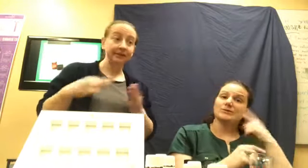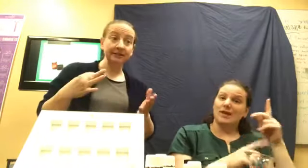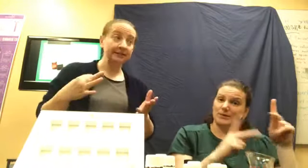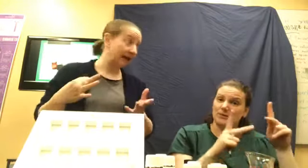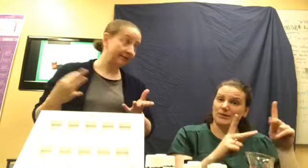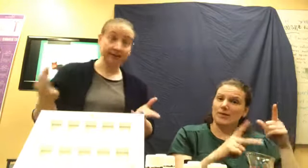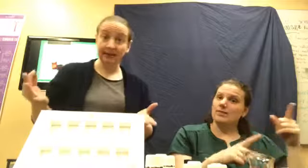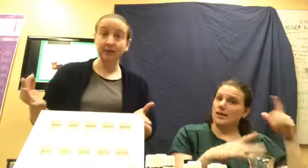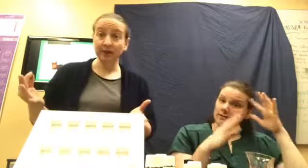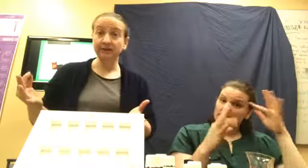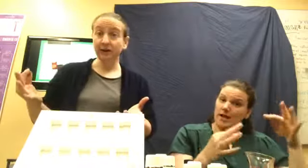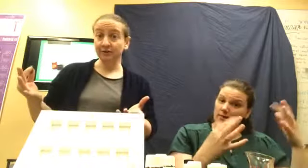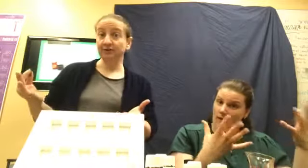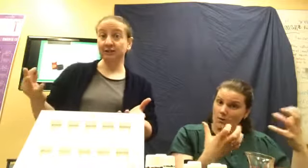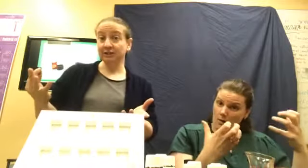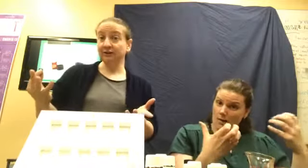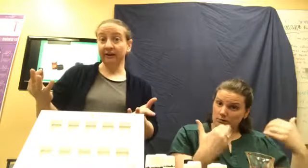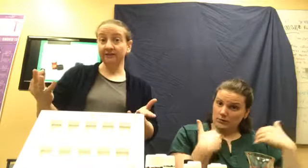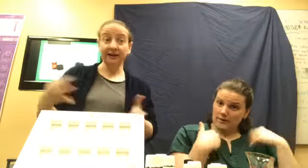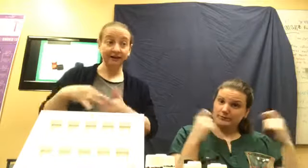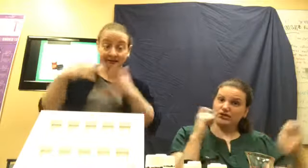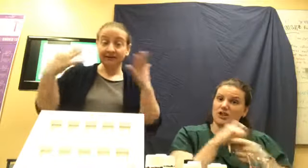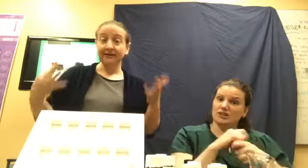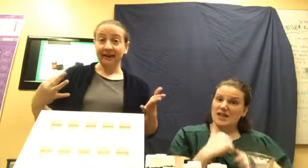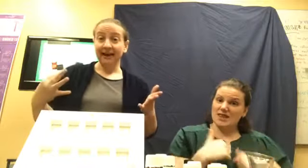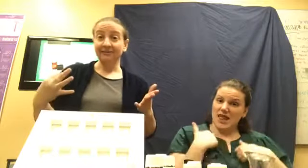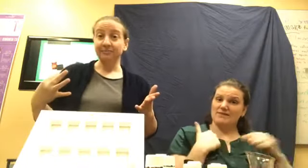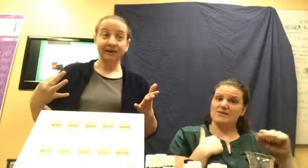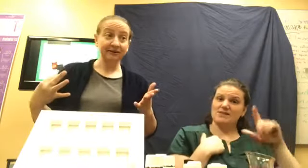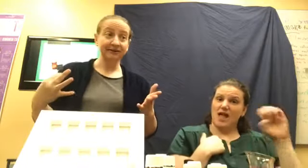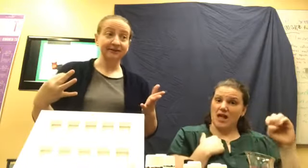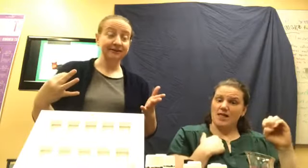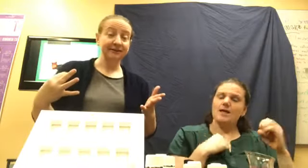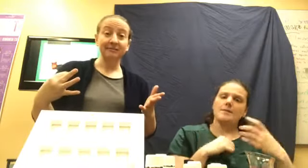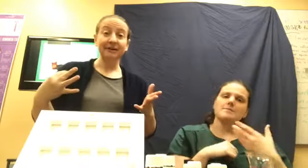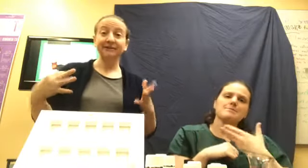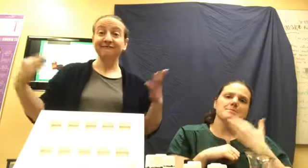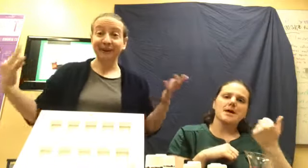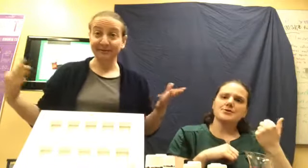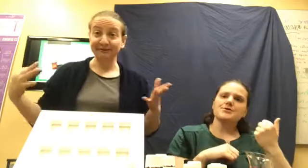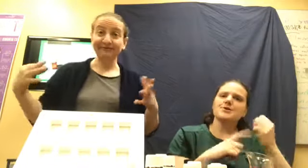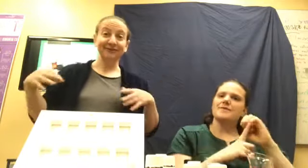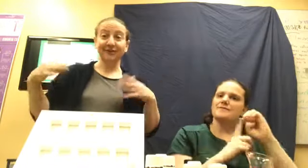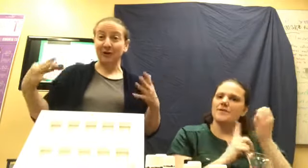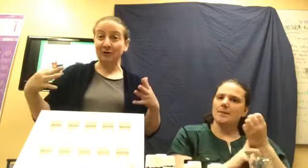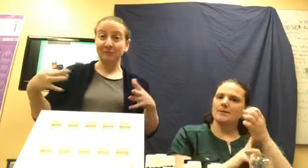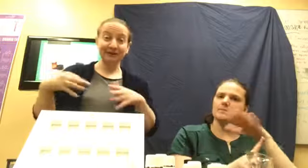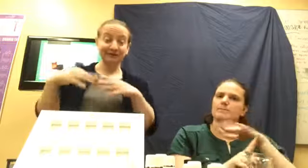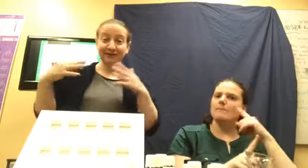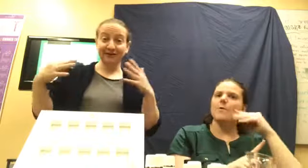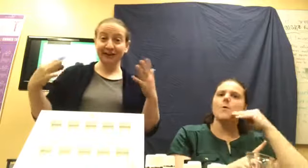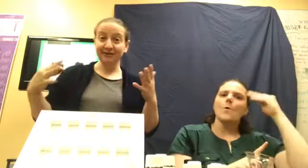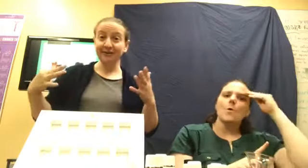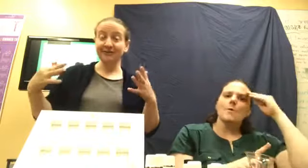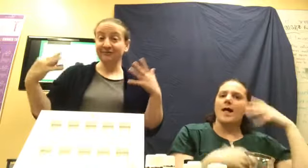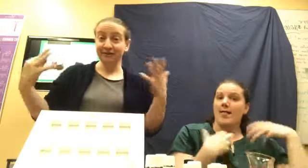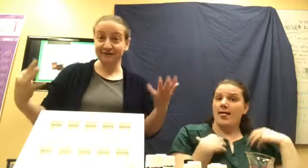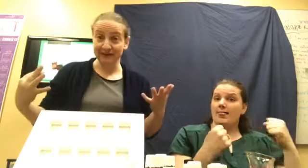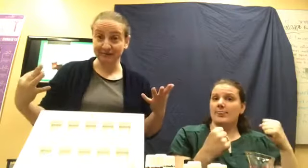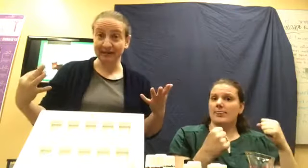they decide that they want to also change their lifestyle and have a better, a better environment for their home and for their health, for their family,